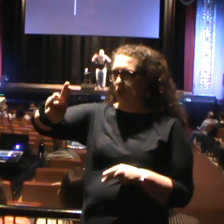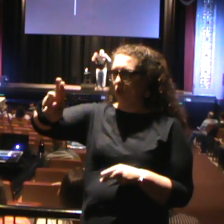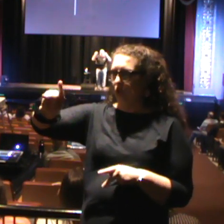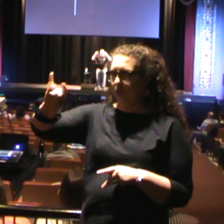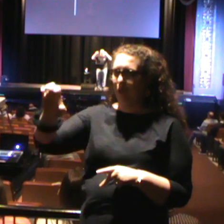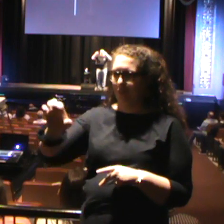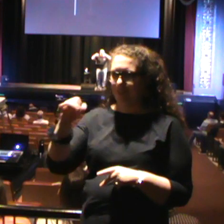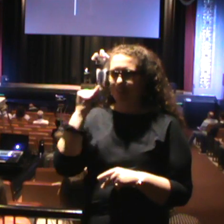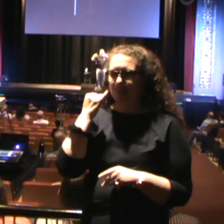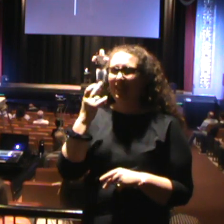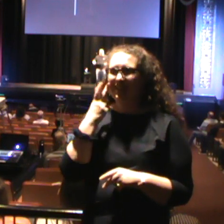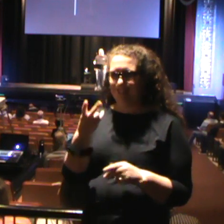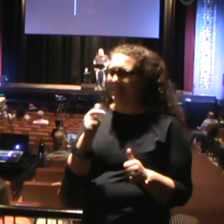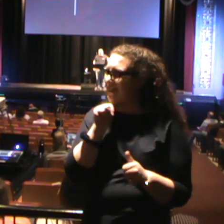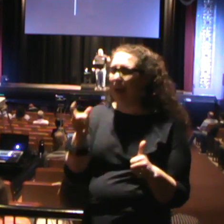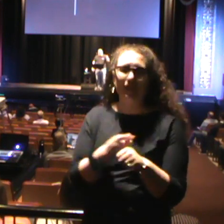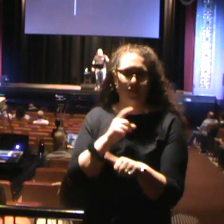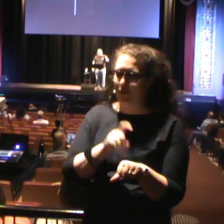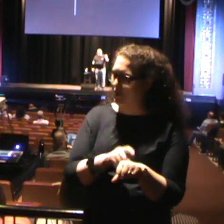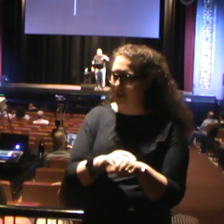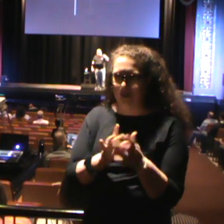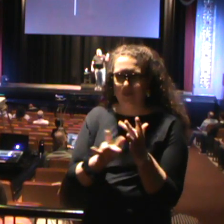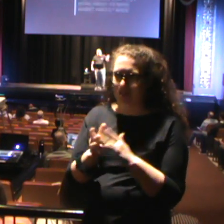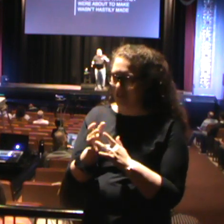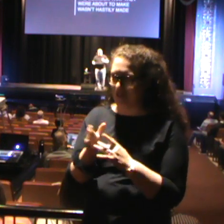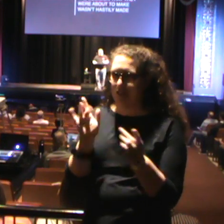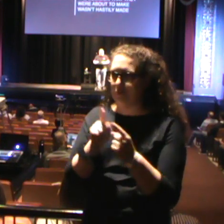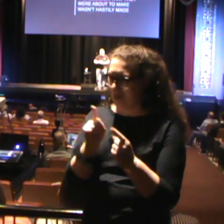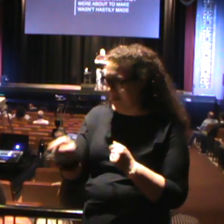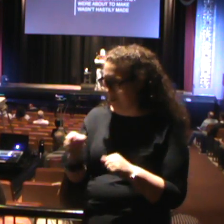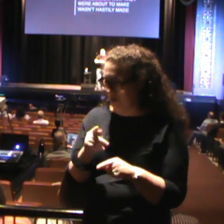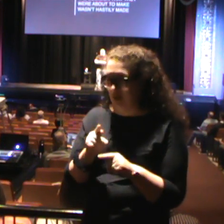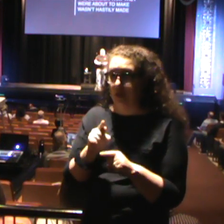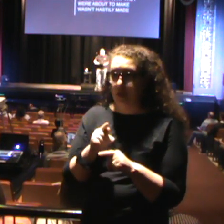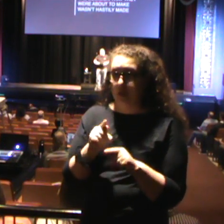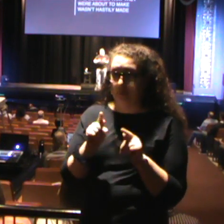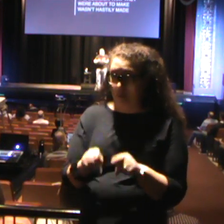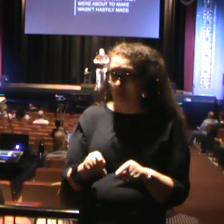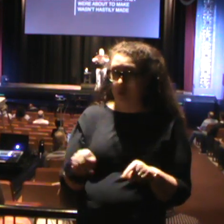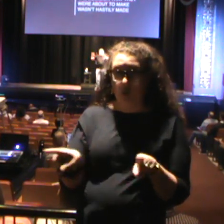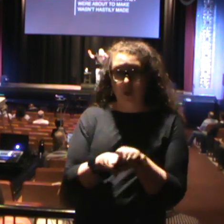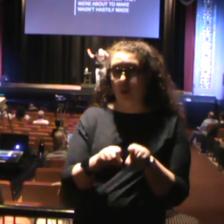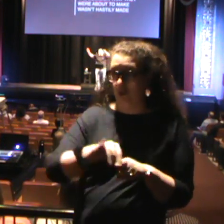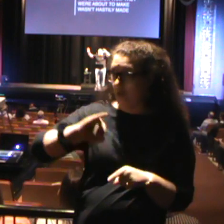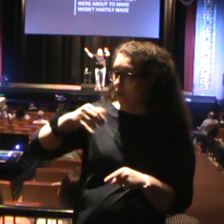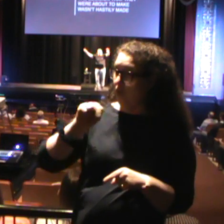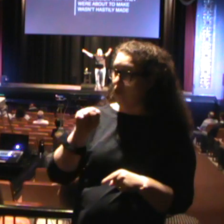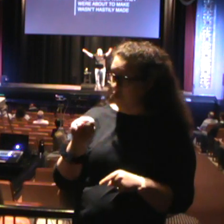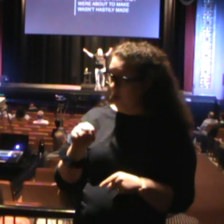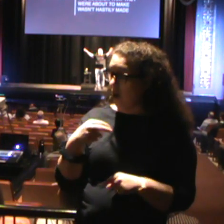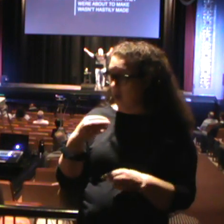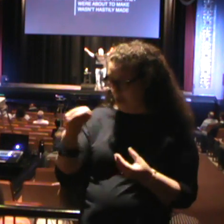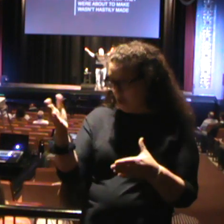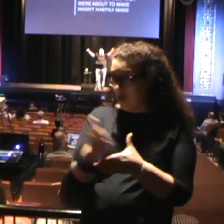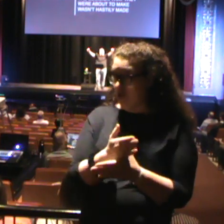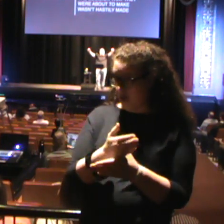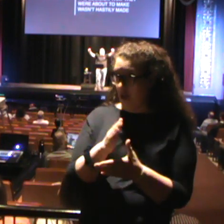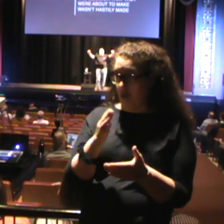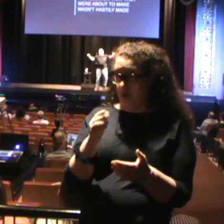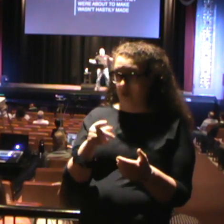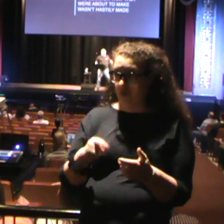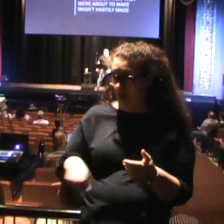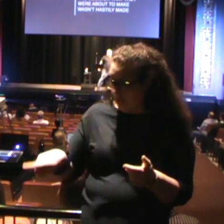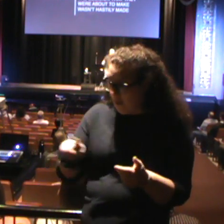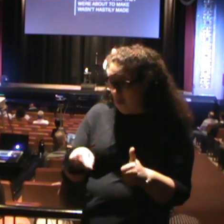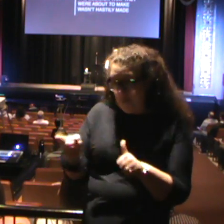came and called these people. John 1, 29 through 42, if you want to write that down, tells of their first meeting. So